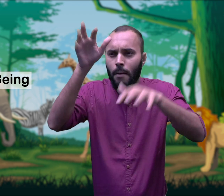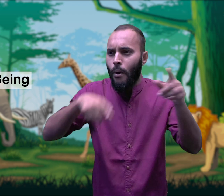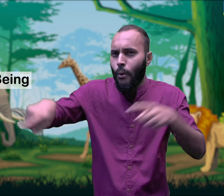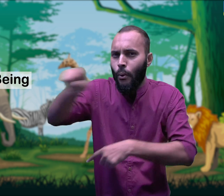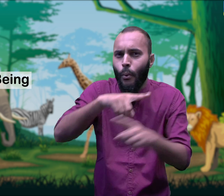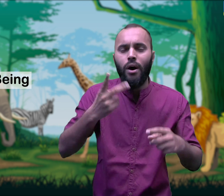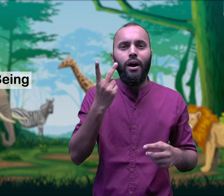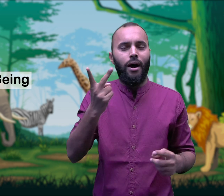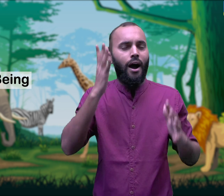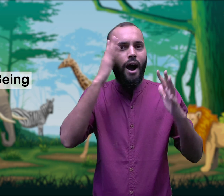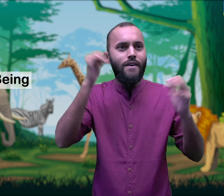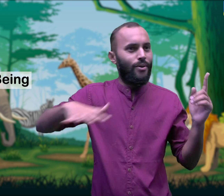and happy.